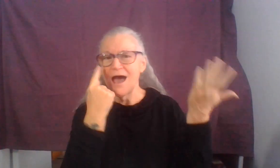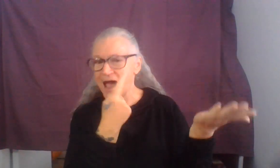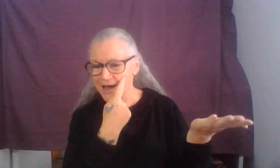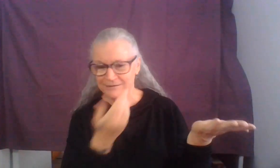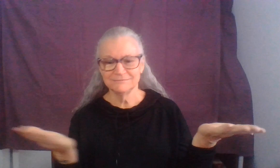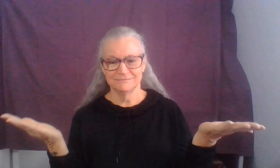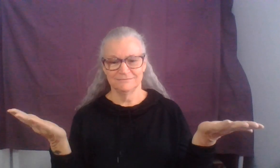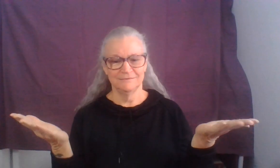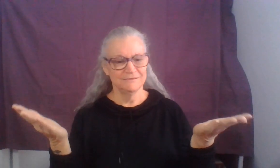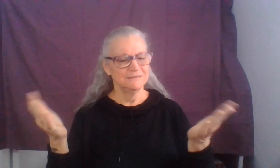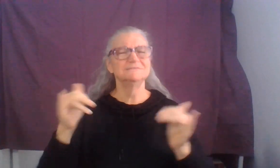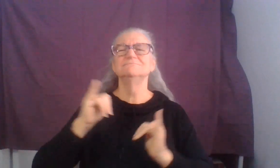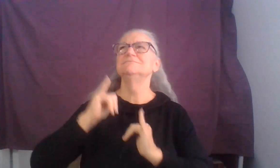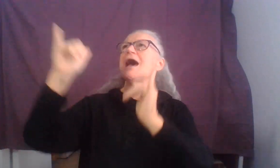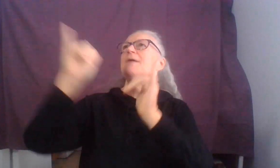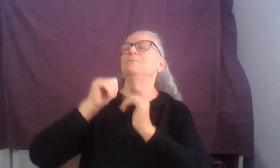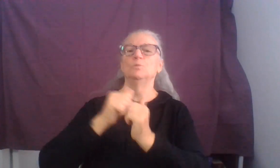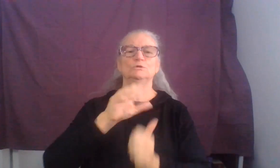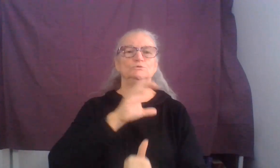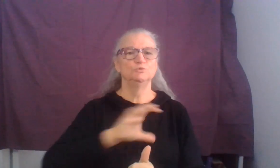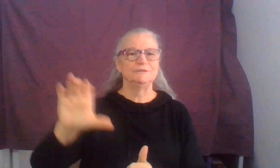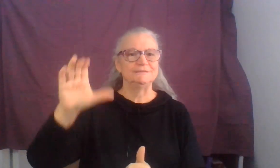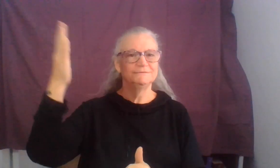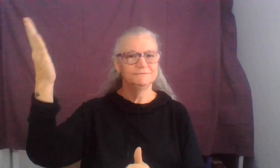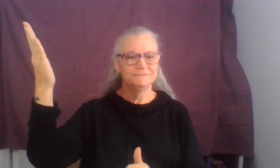are one body, so also Christ.